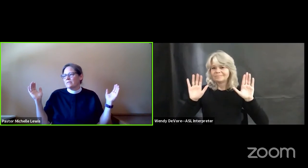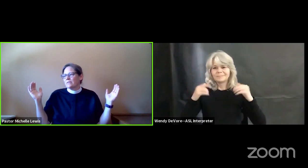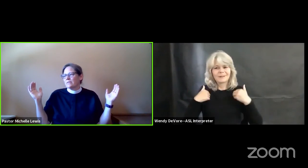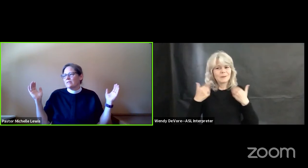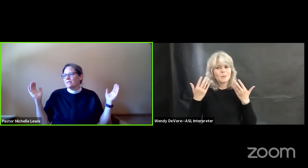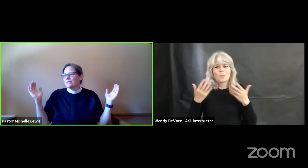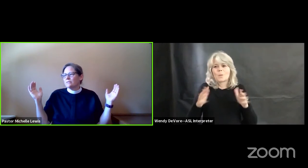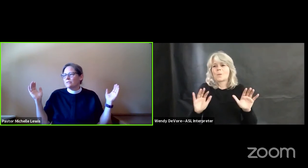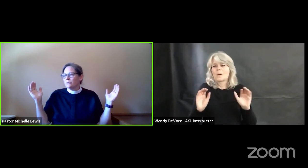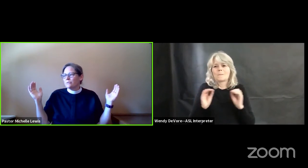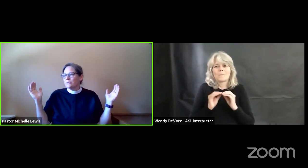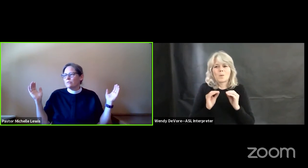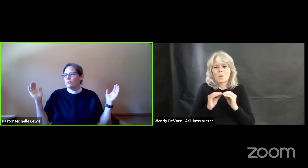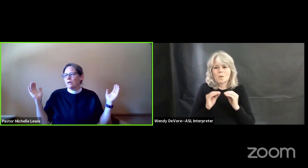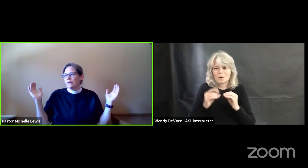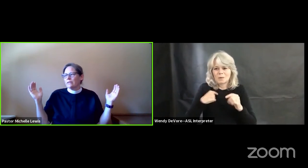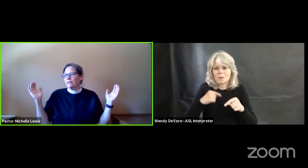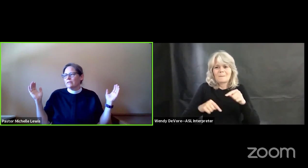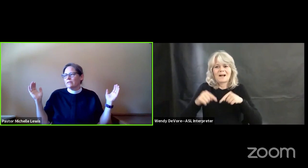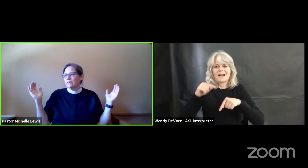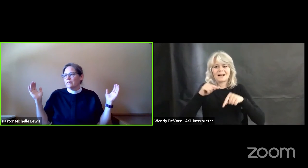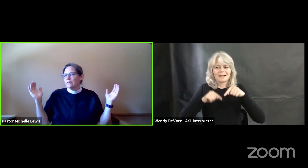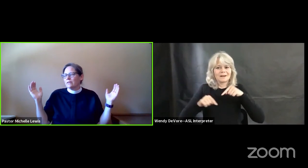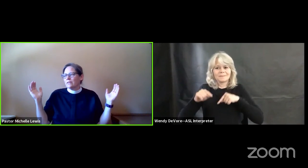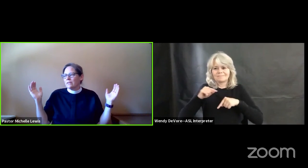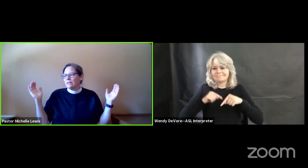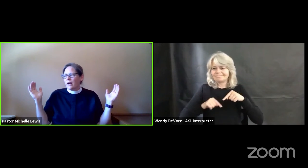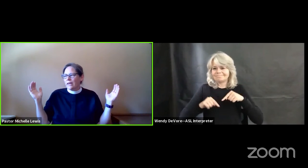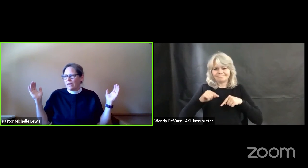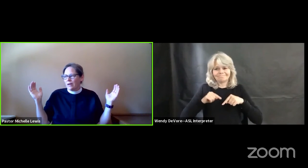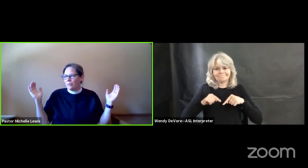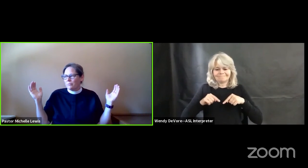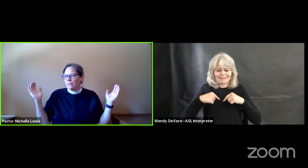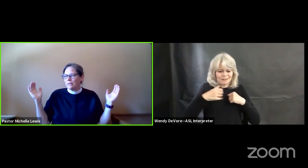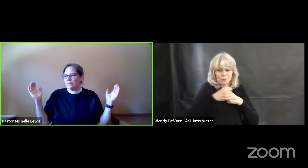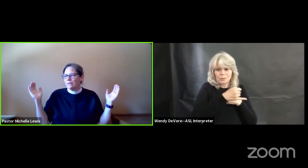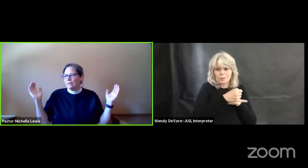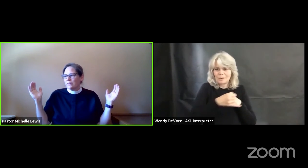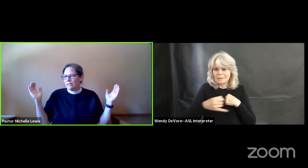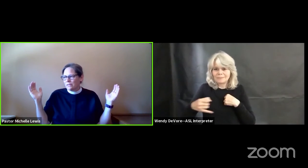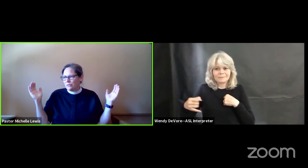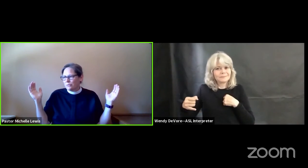To lose the one that I am in you.